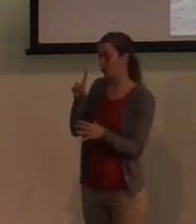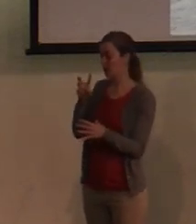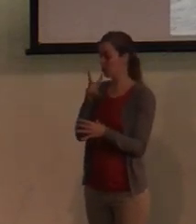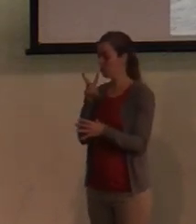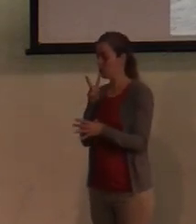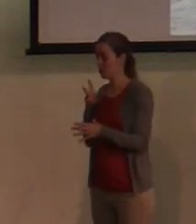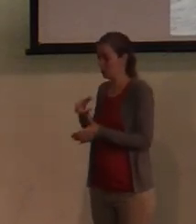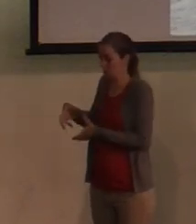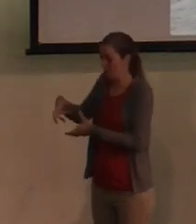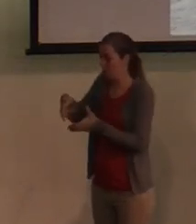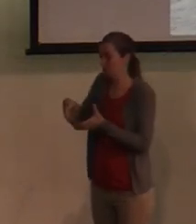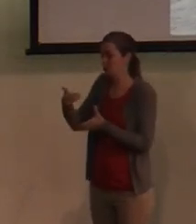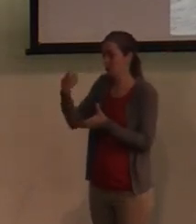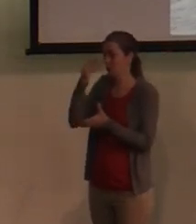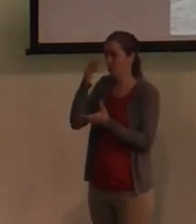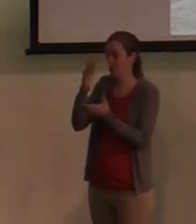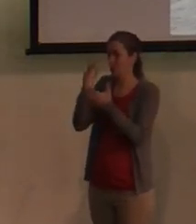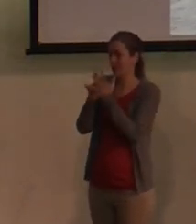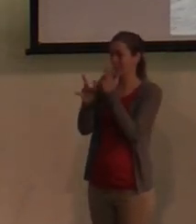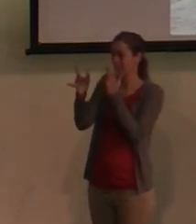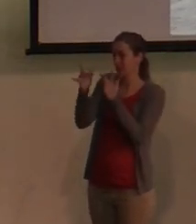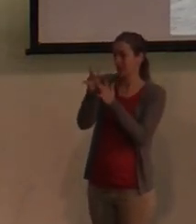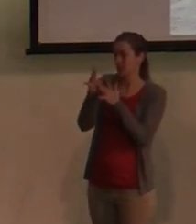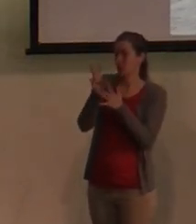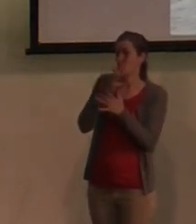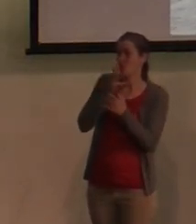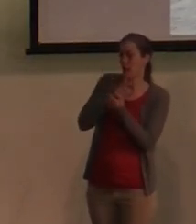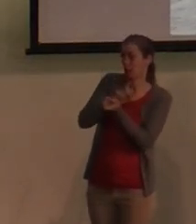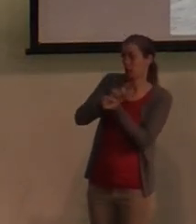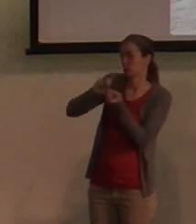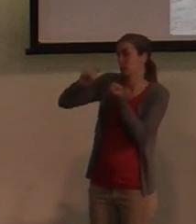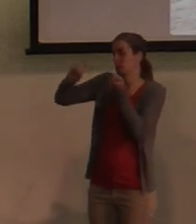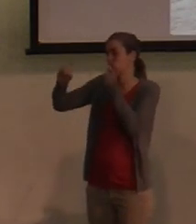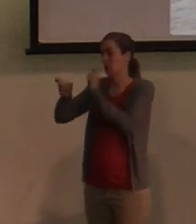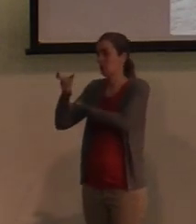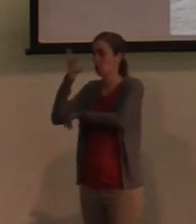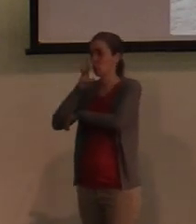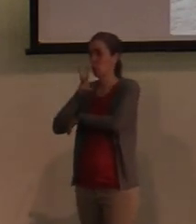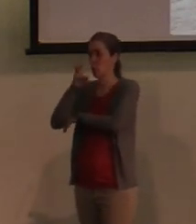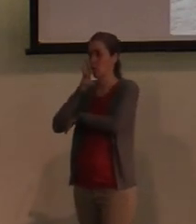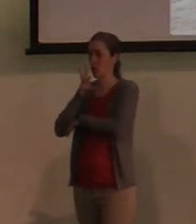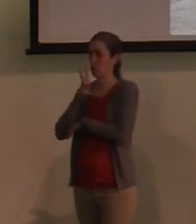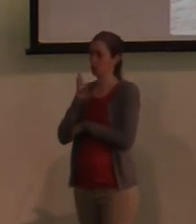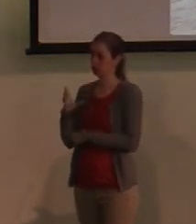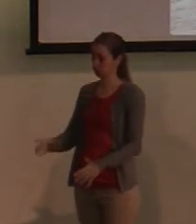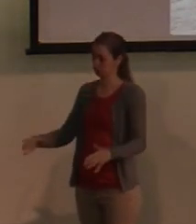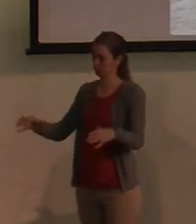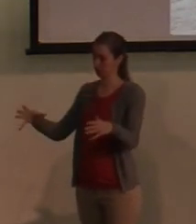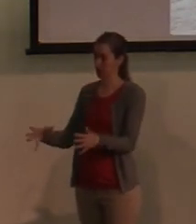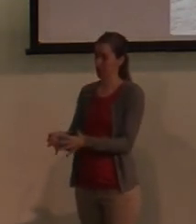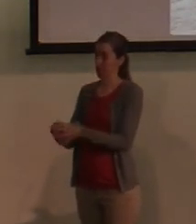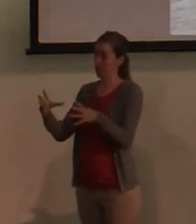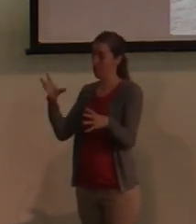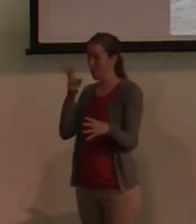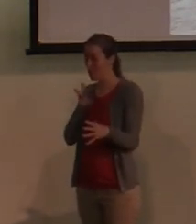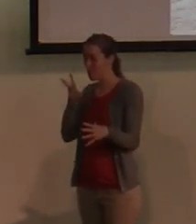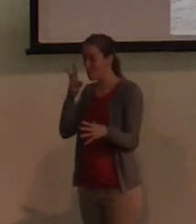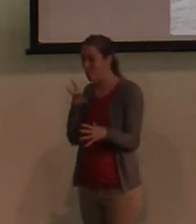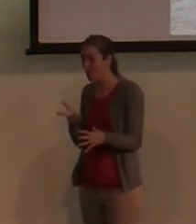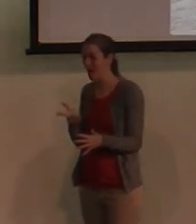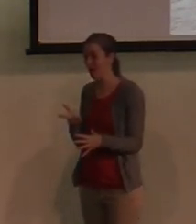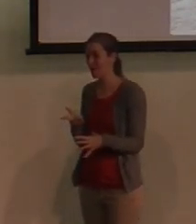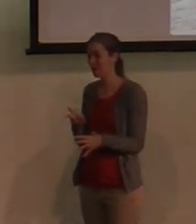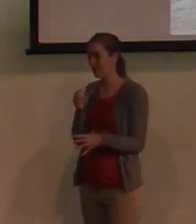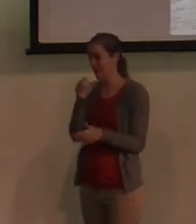gone. And so when Jesus did that miracle of changing water and wine, you're looking, you're like, man, that was a lot of wine because it wasn't just one